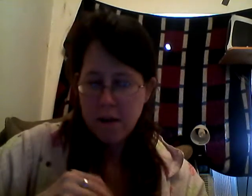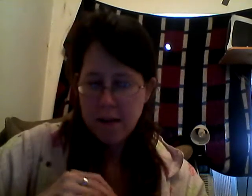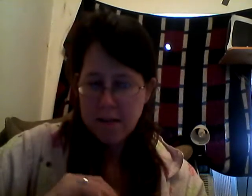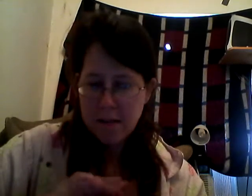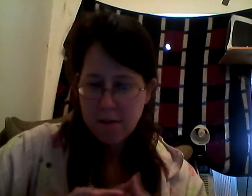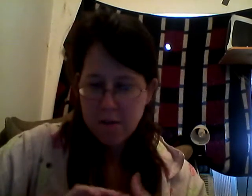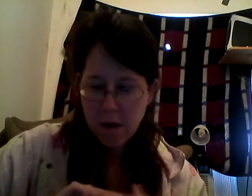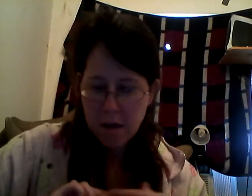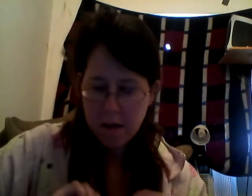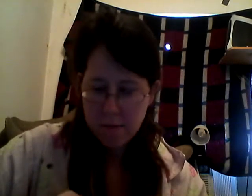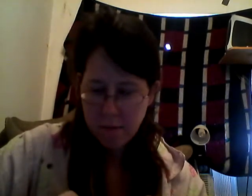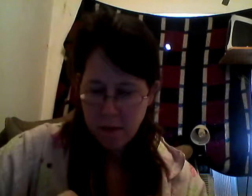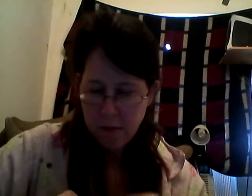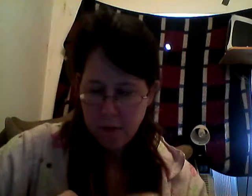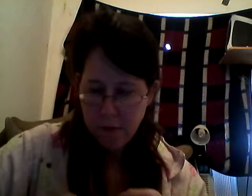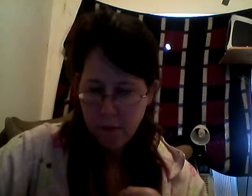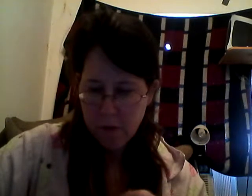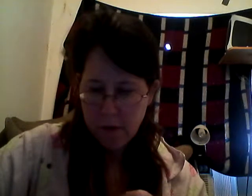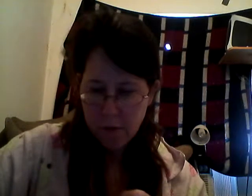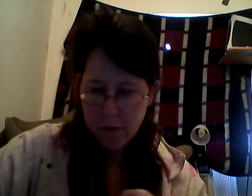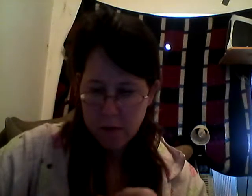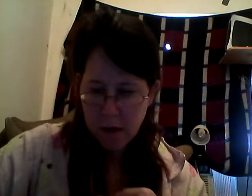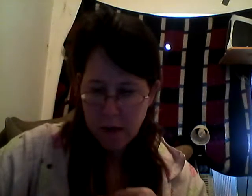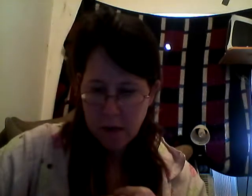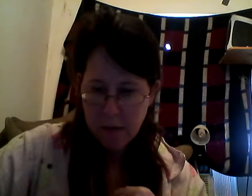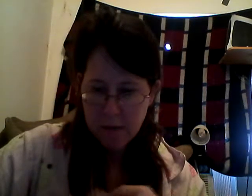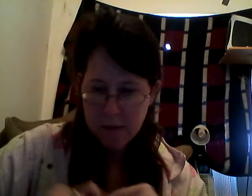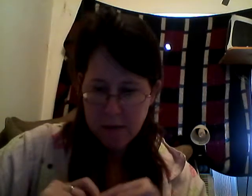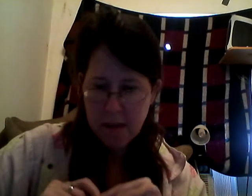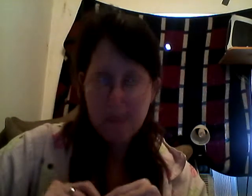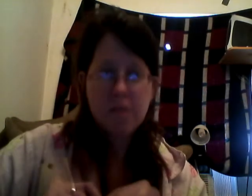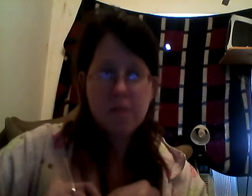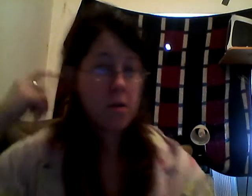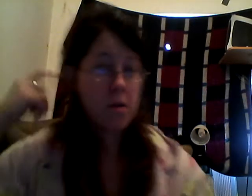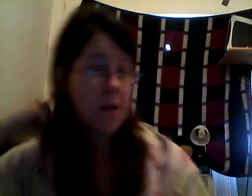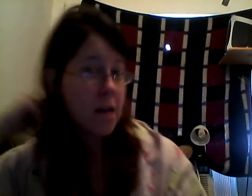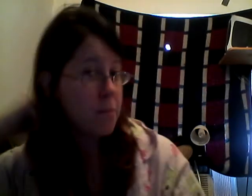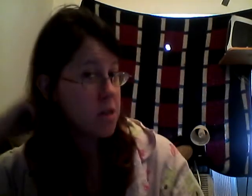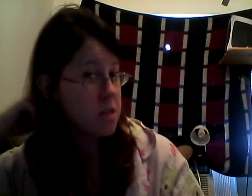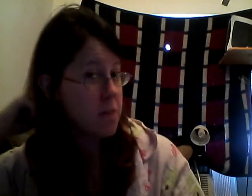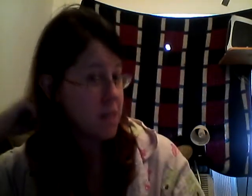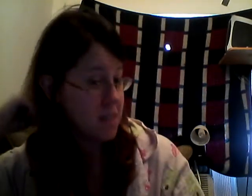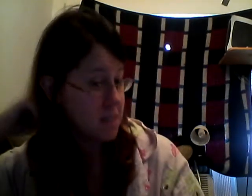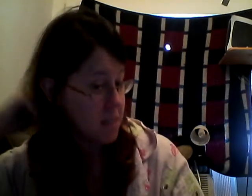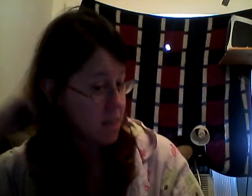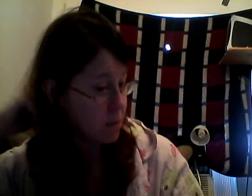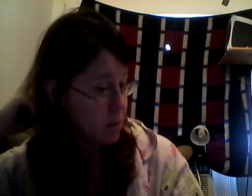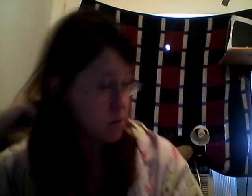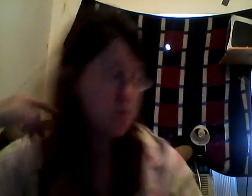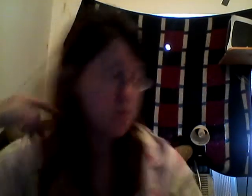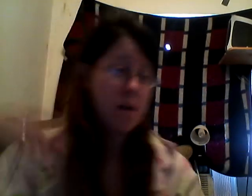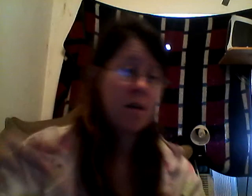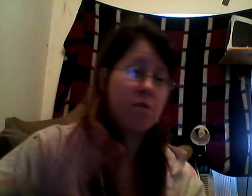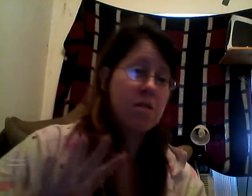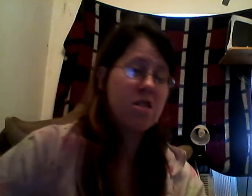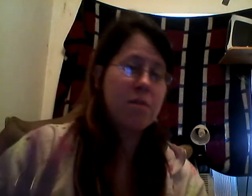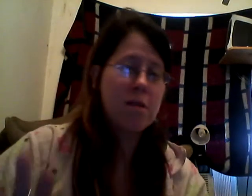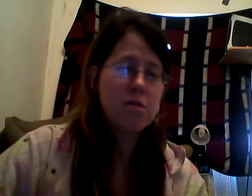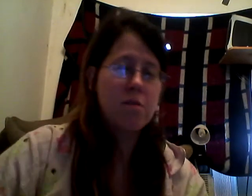last time I was talking, before then, was talking about snacks, about going on a budget, because that's exactly what I'm doing. I don't need to spend too much